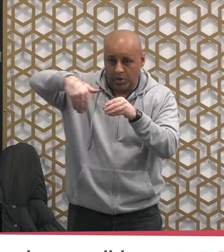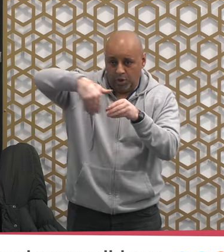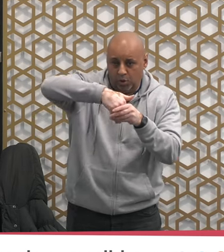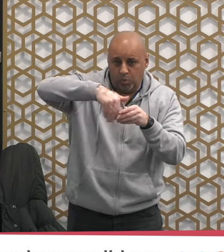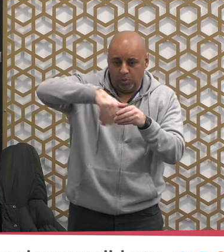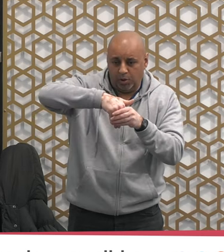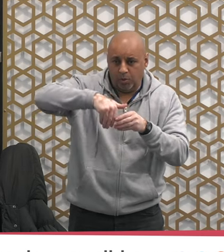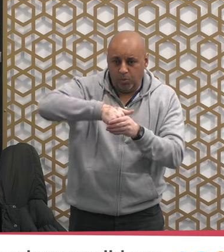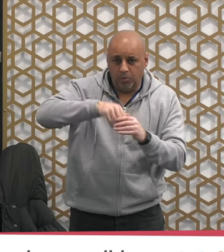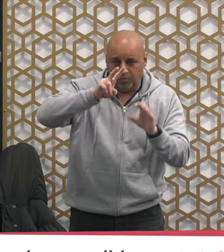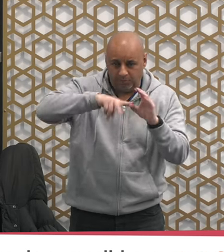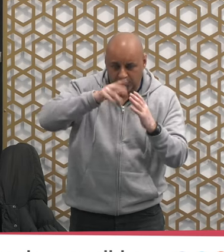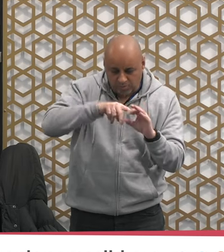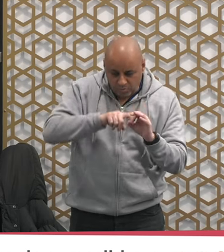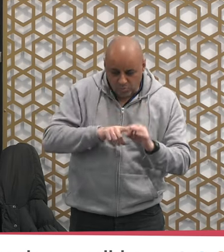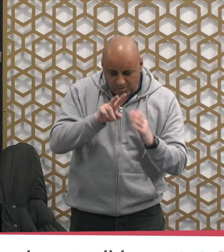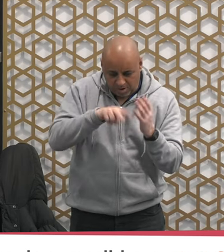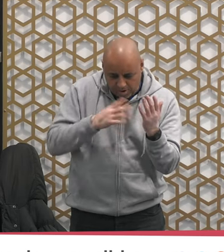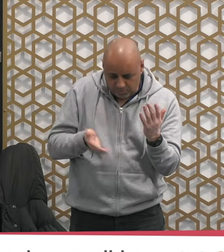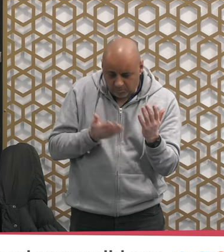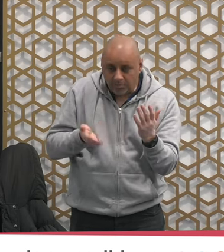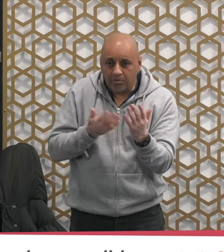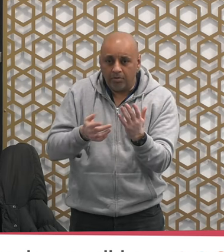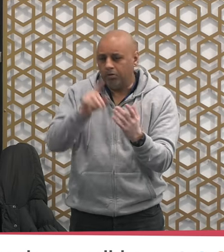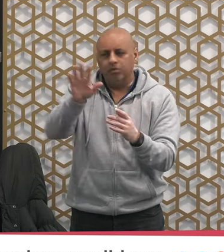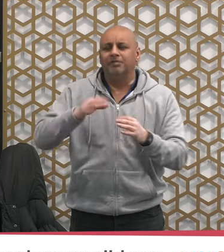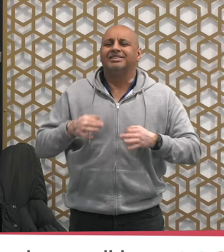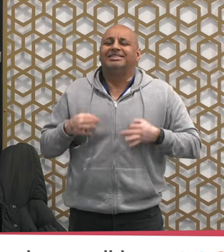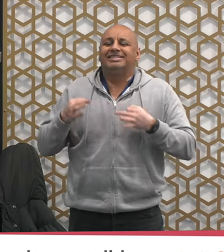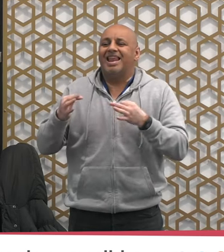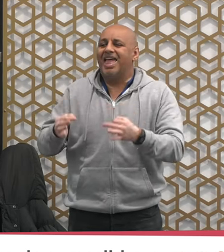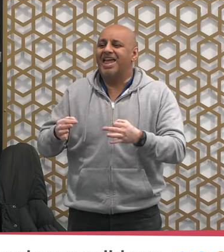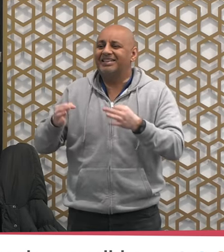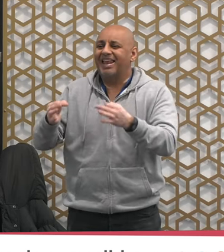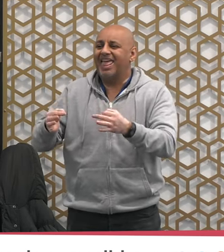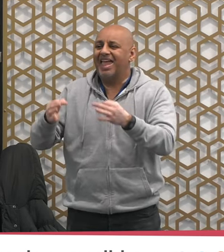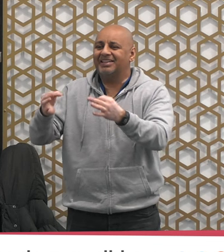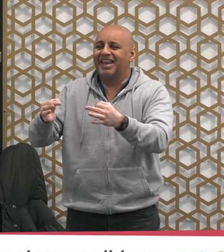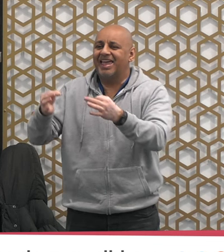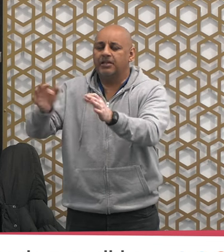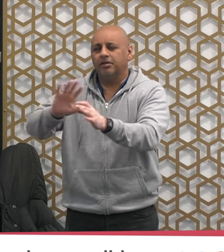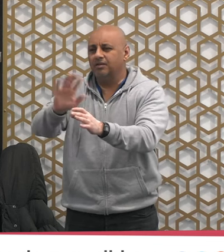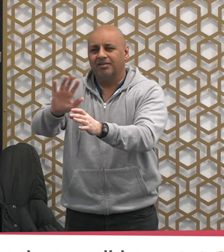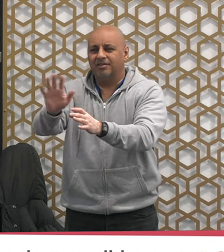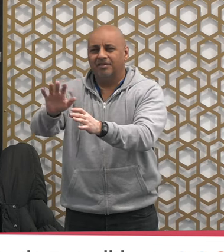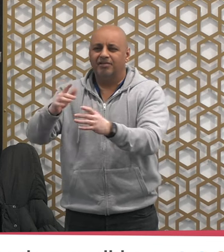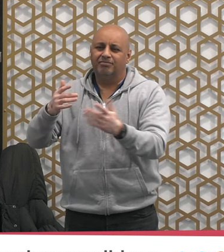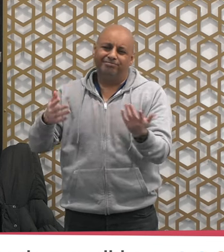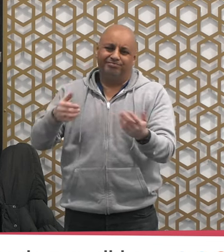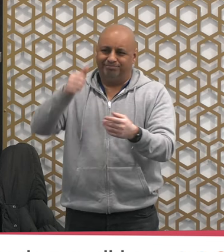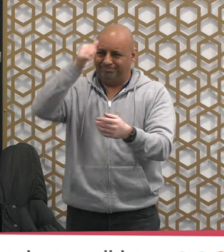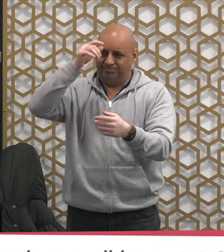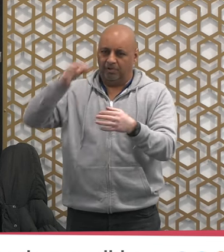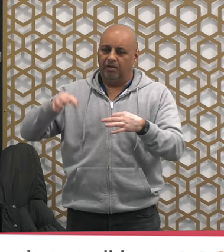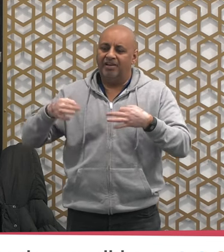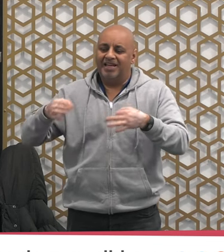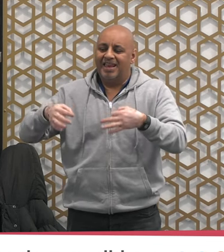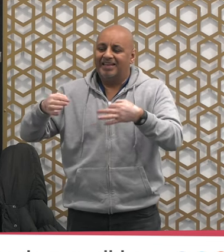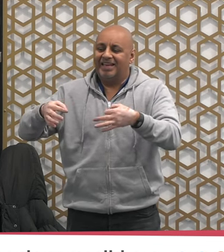and then what happened what we all know and we have experienced in the past that the month of Ramadan starts for first few days